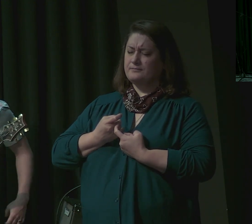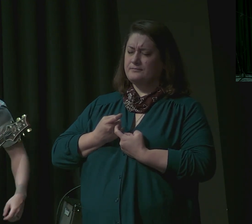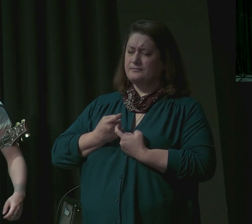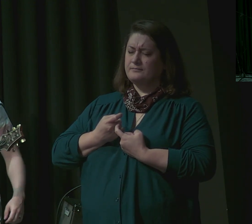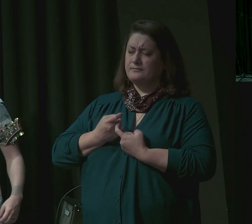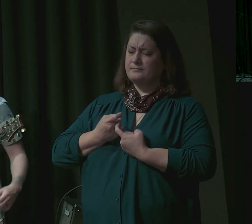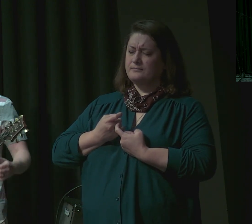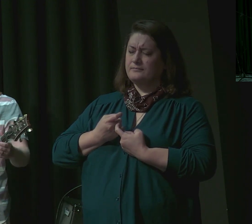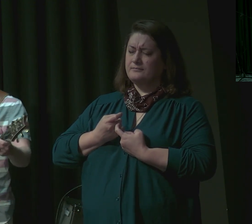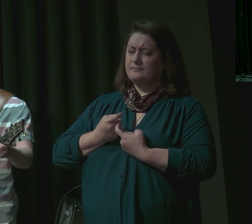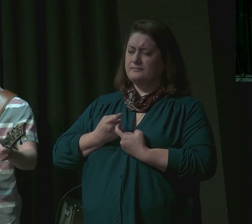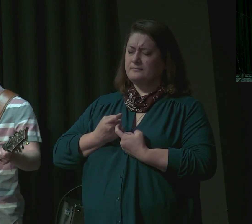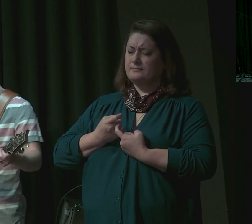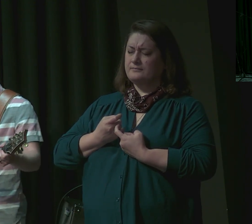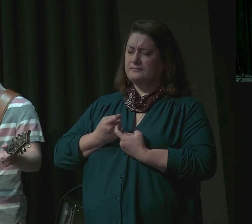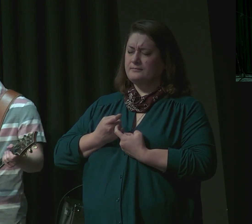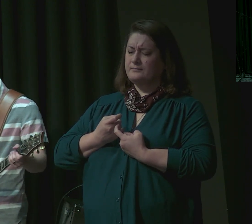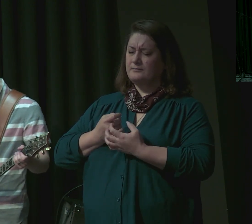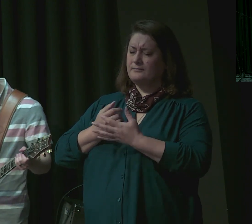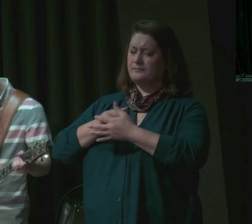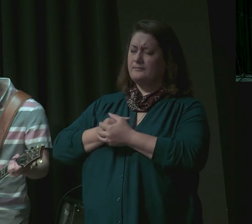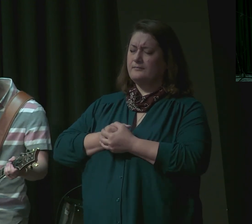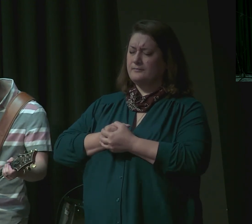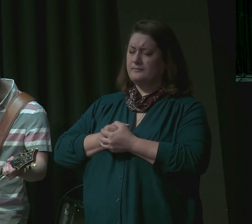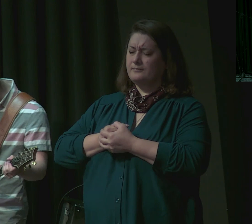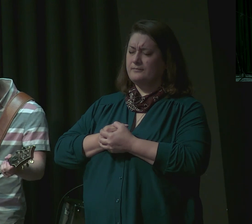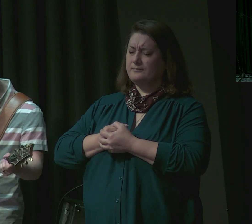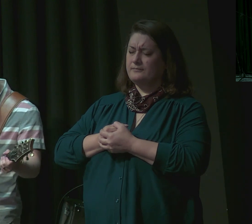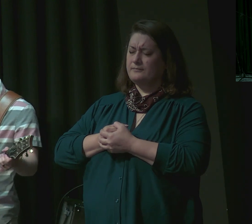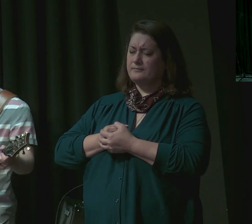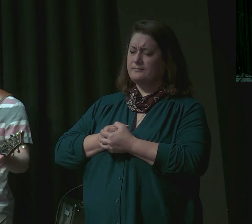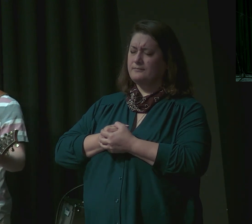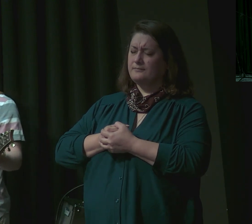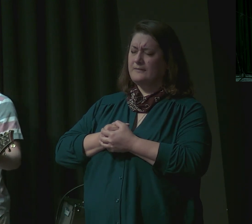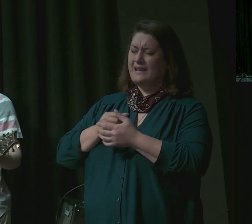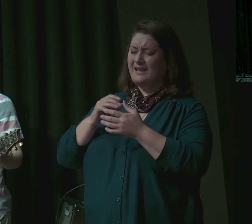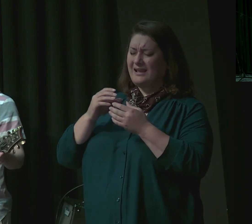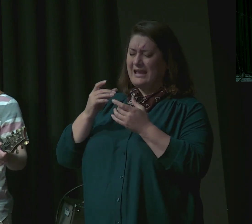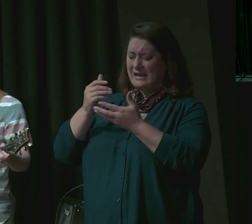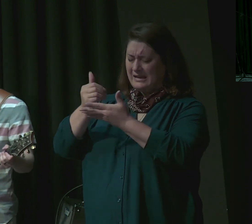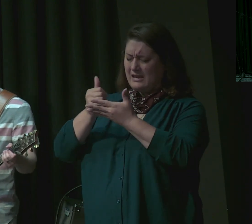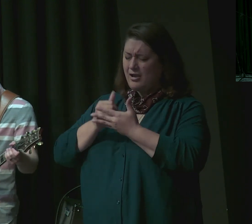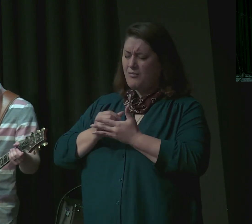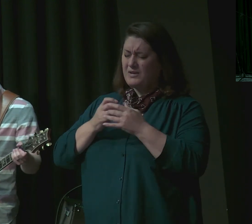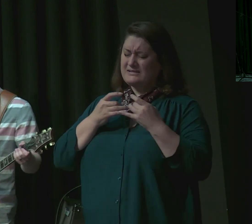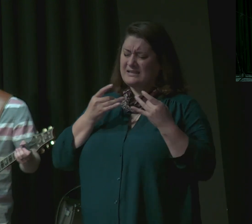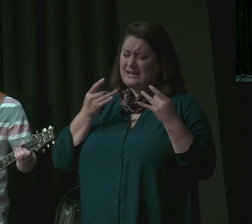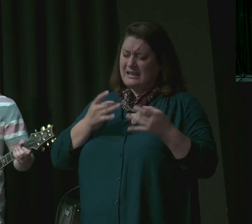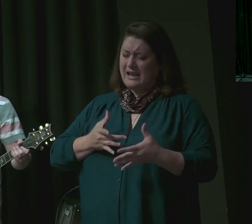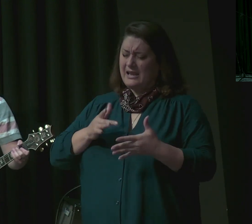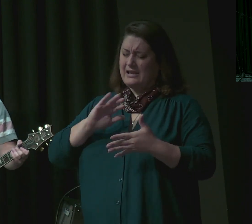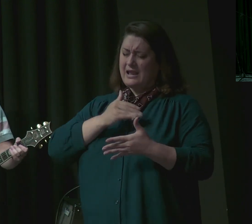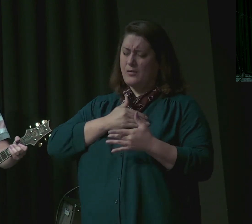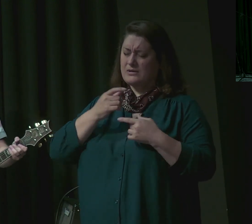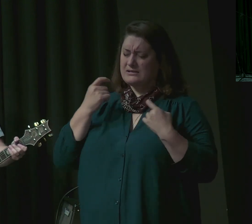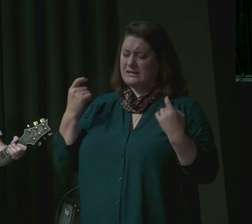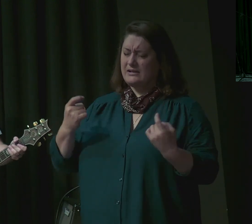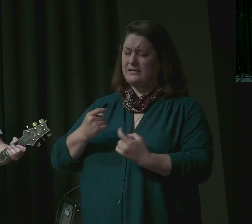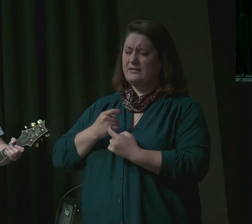vision and abhor it as you do that we would repent from it and turn away